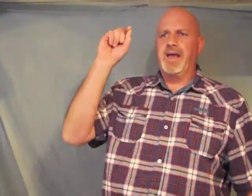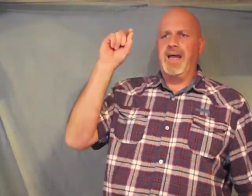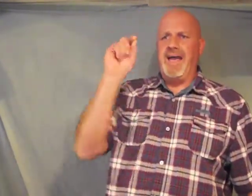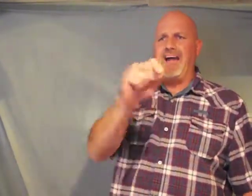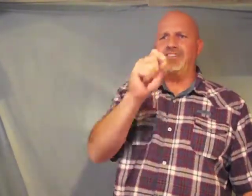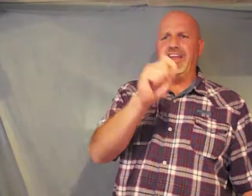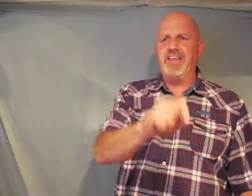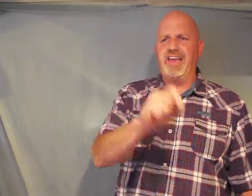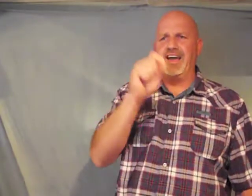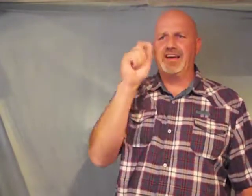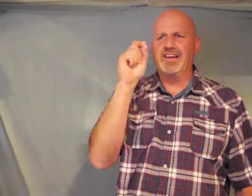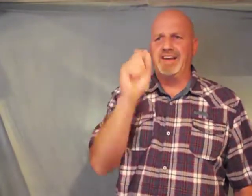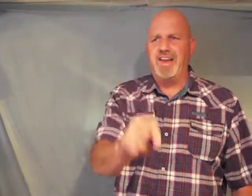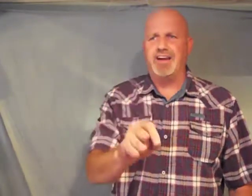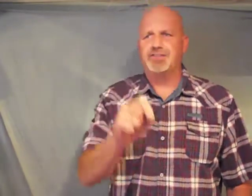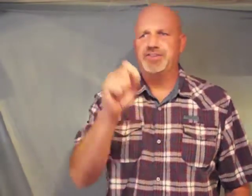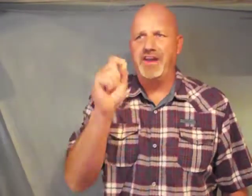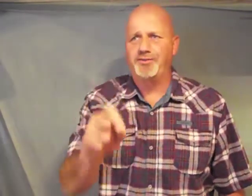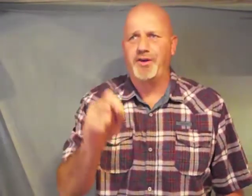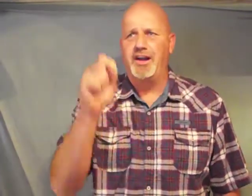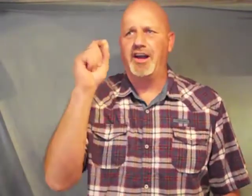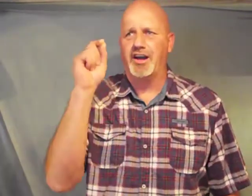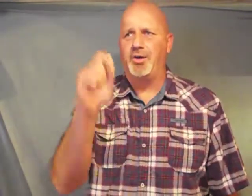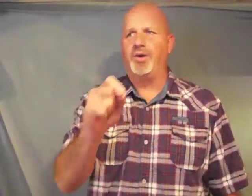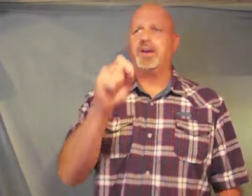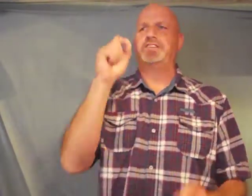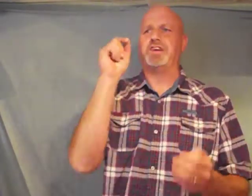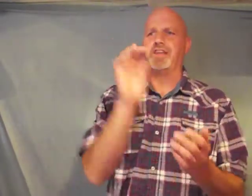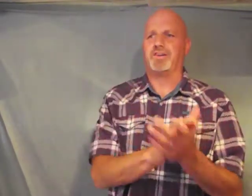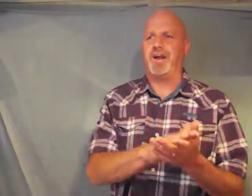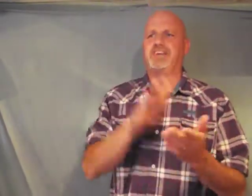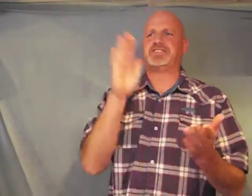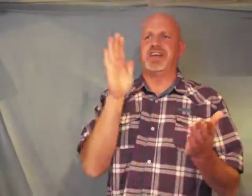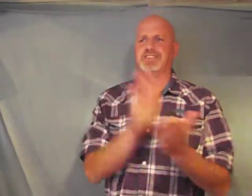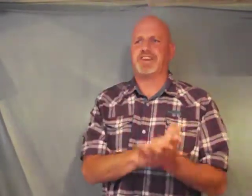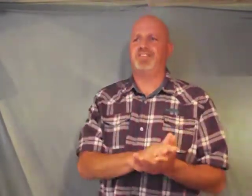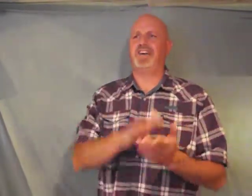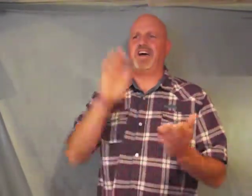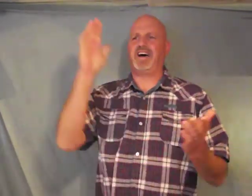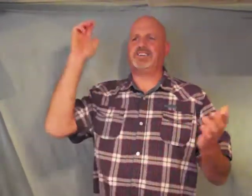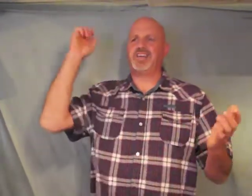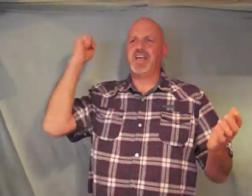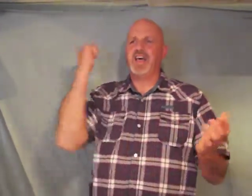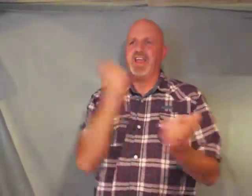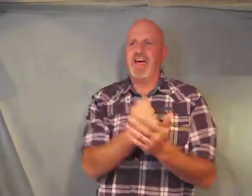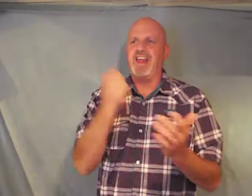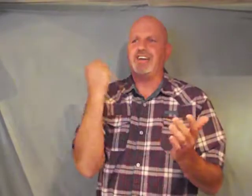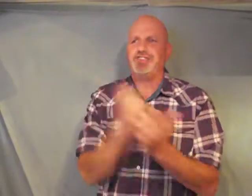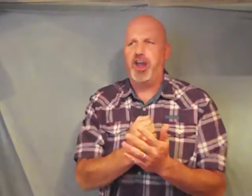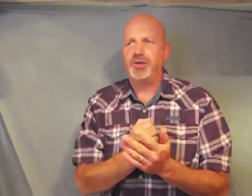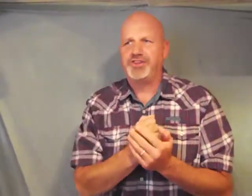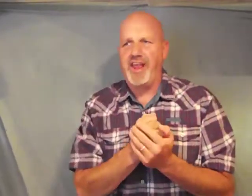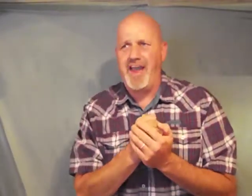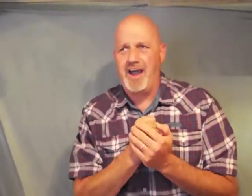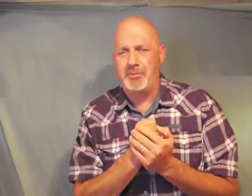having then gifts different according to the grace that is given to us let us use them